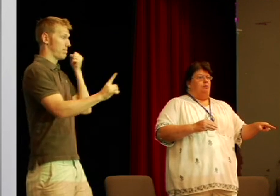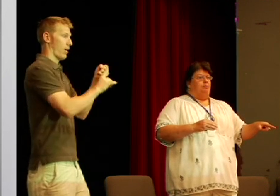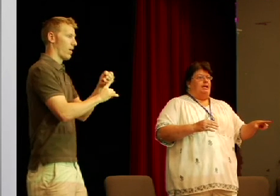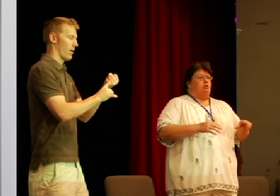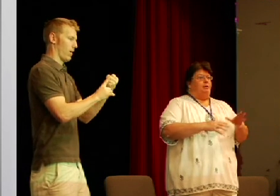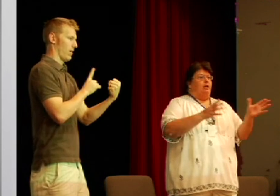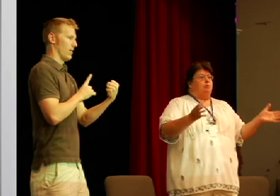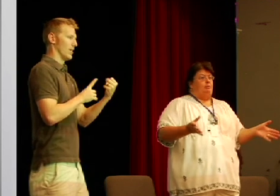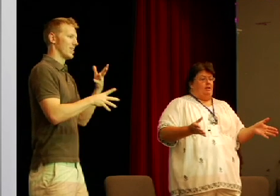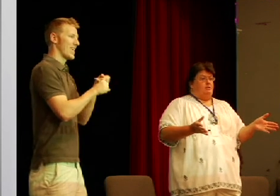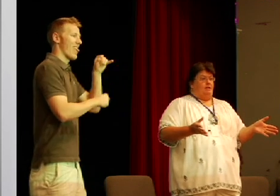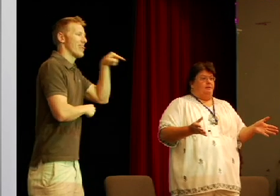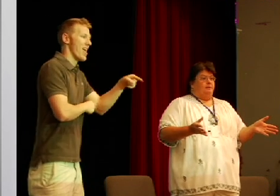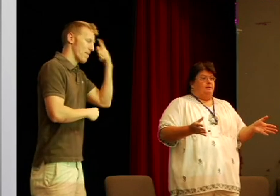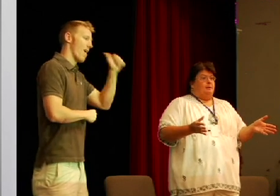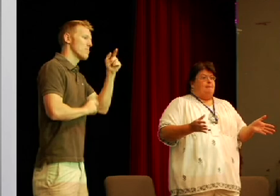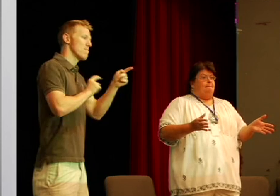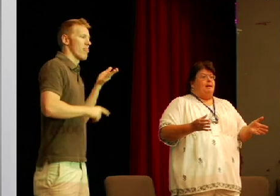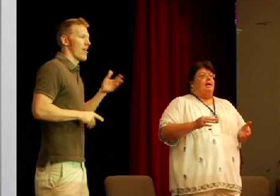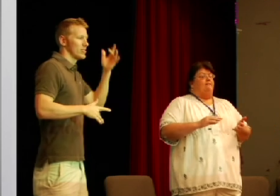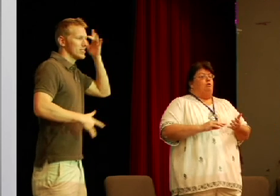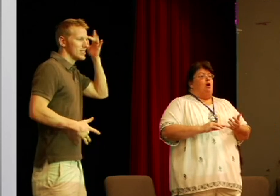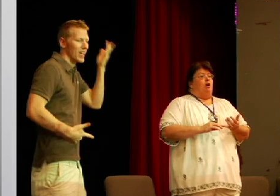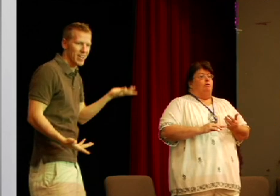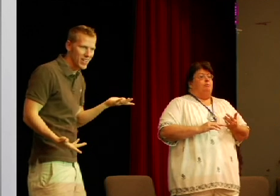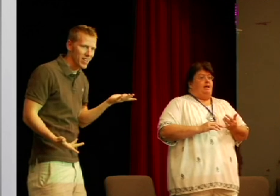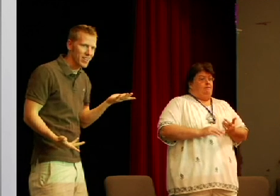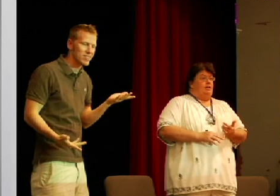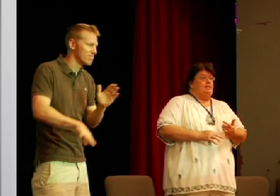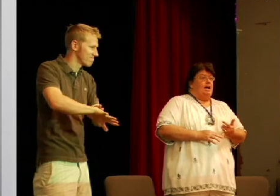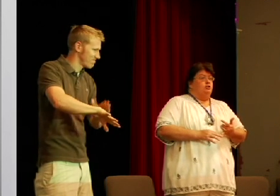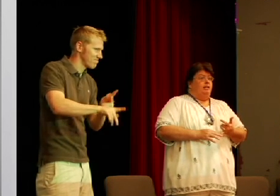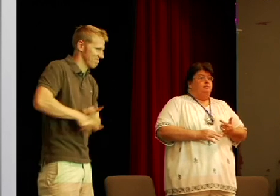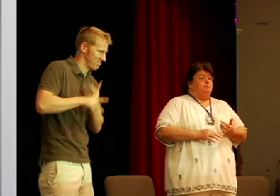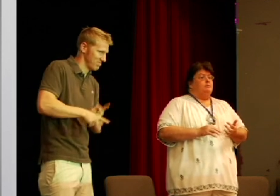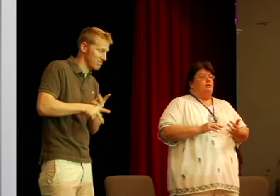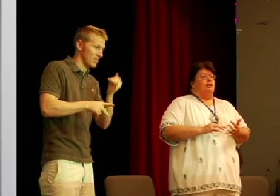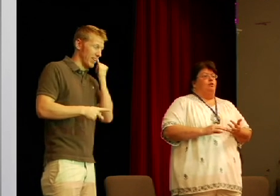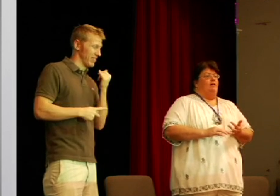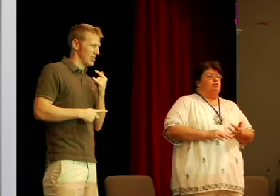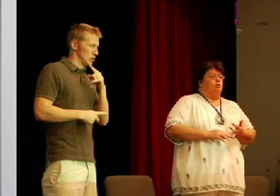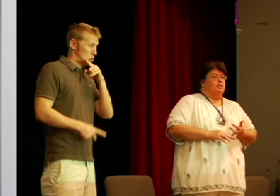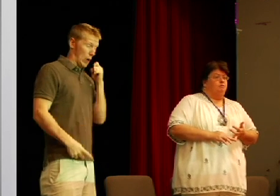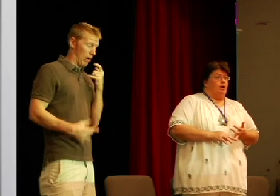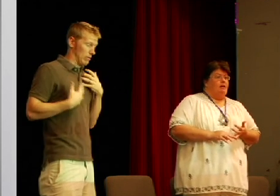because there will be other people there sick if you are become very dehydrated if you have shortness of breath